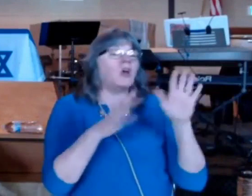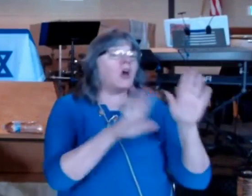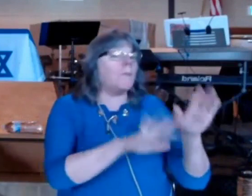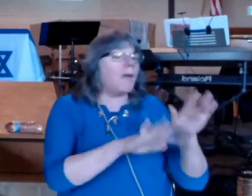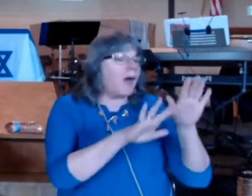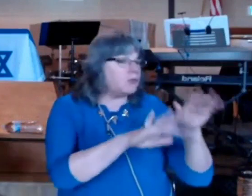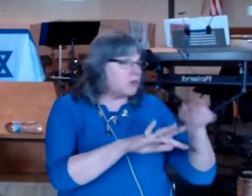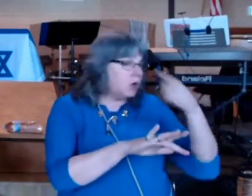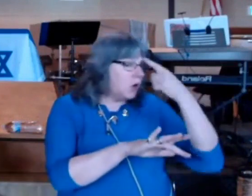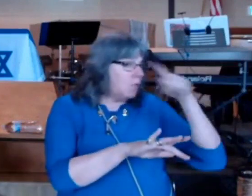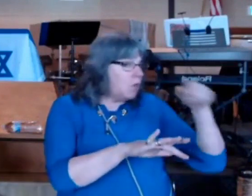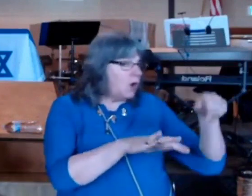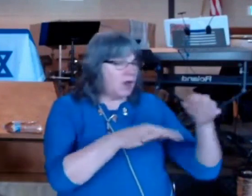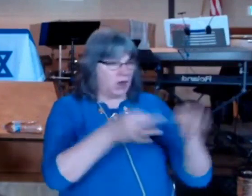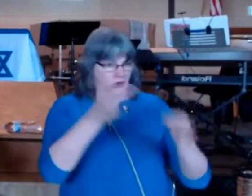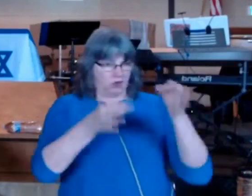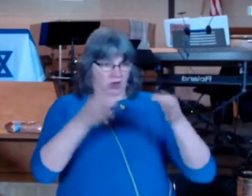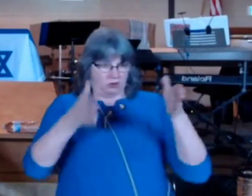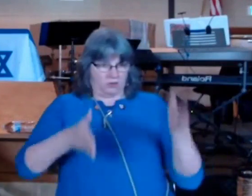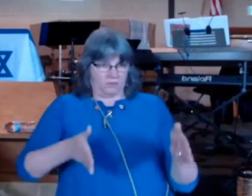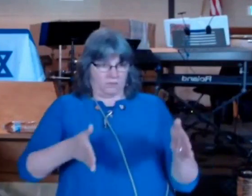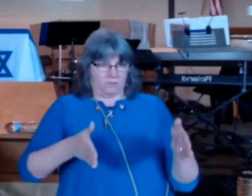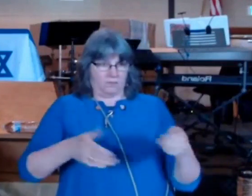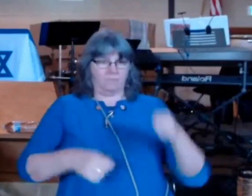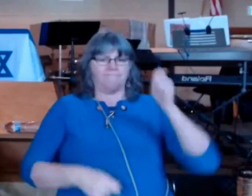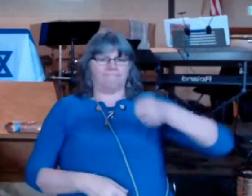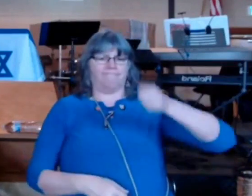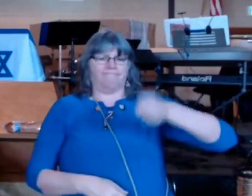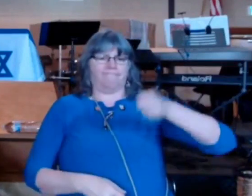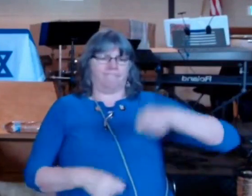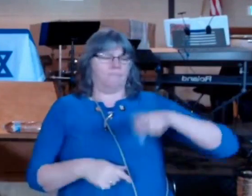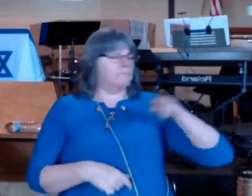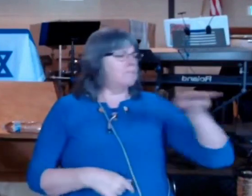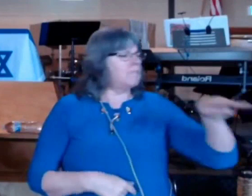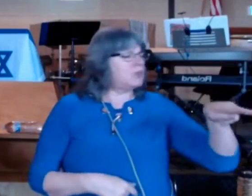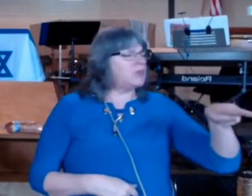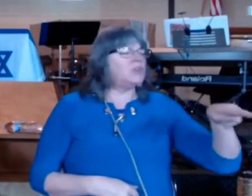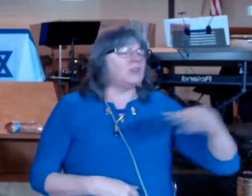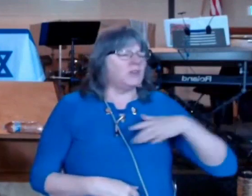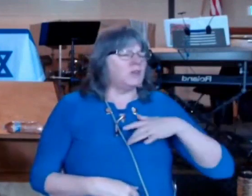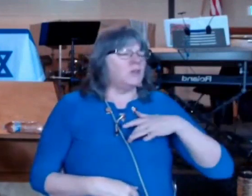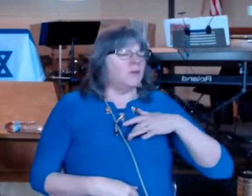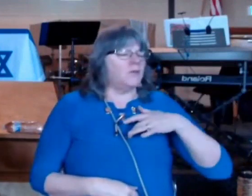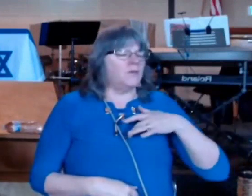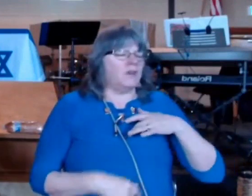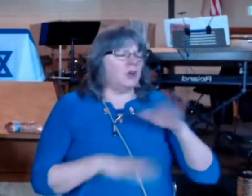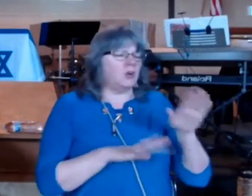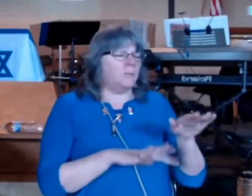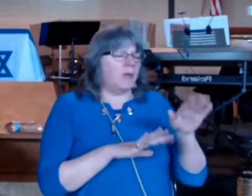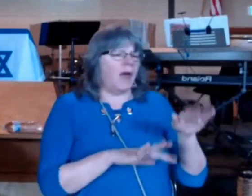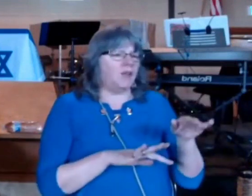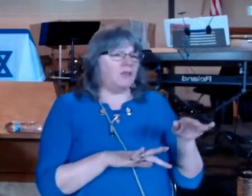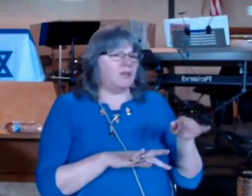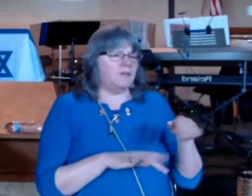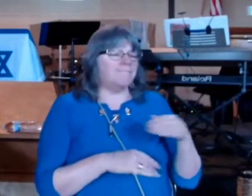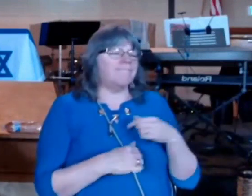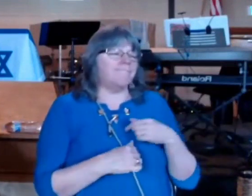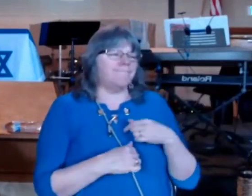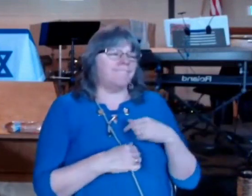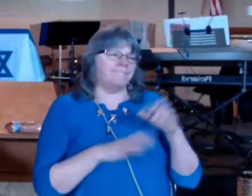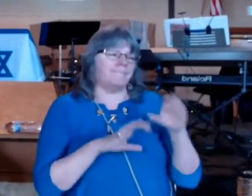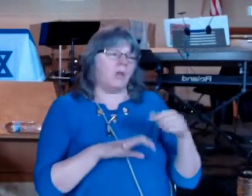if we cannot find it within ourselves we not fit and the reason for that is we will lack the compassion and